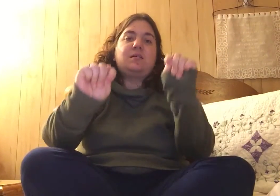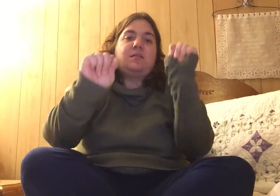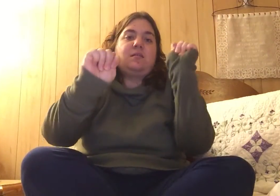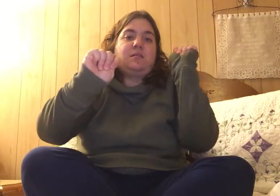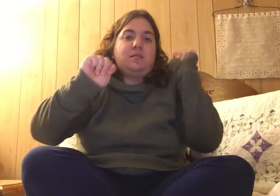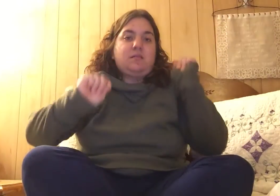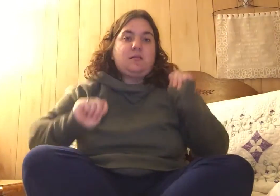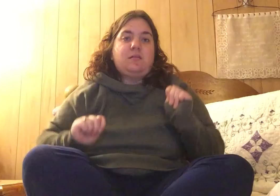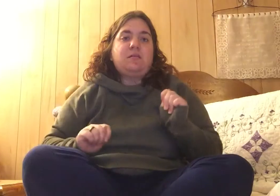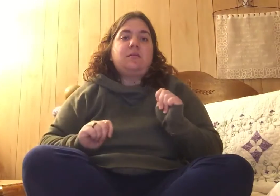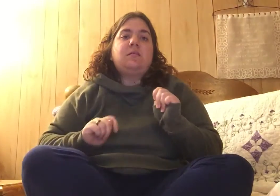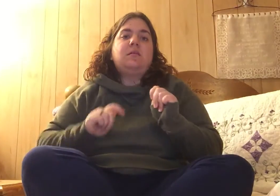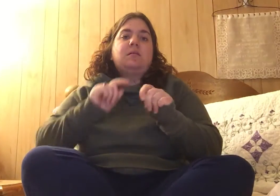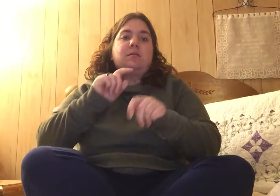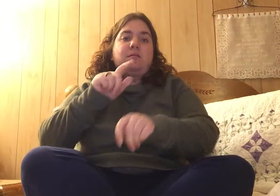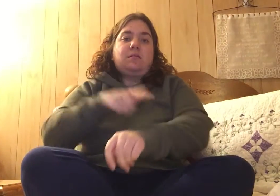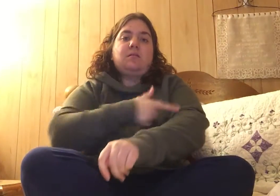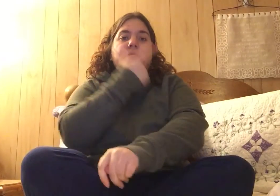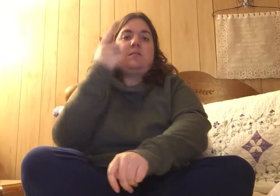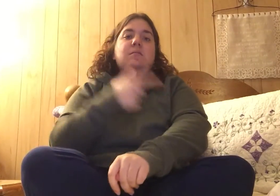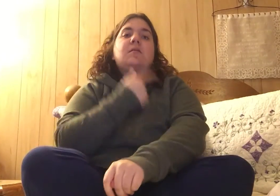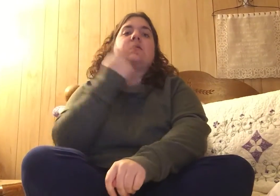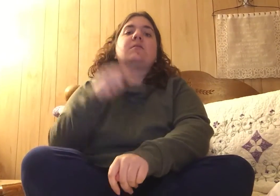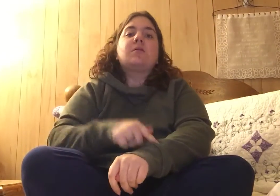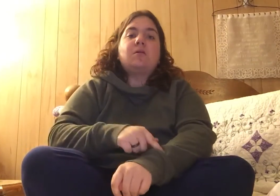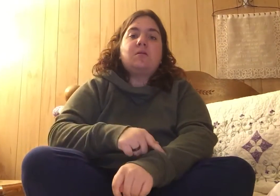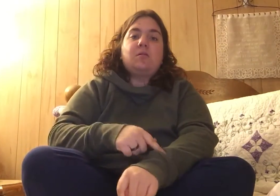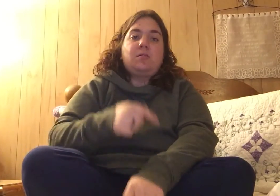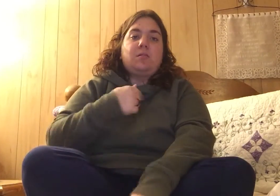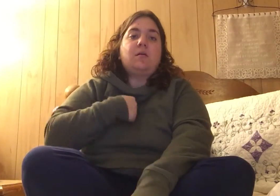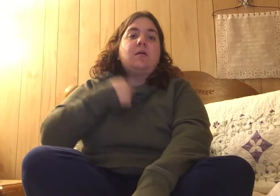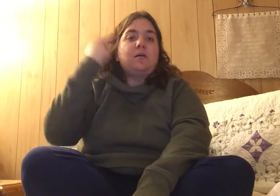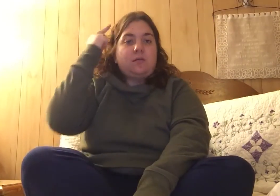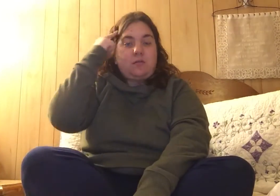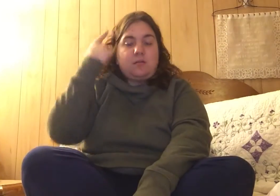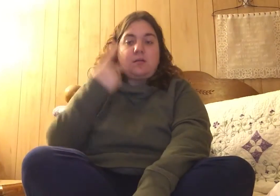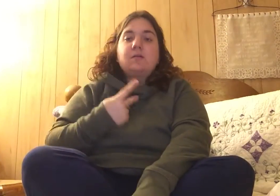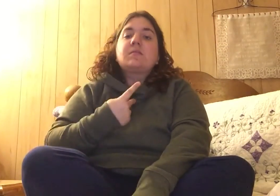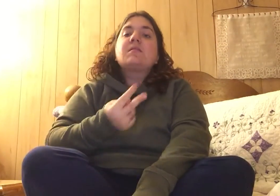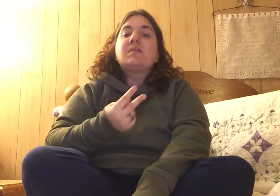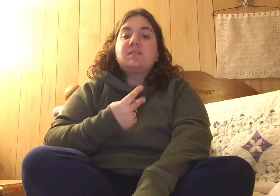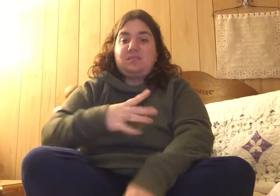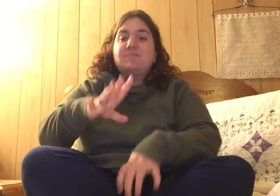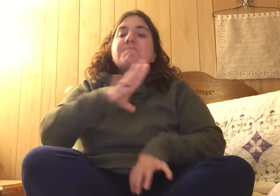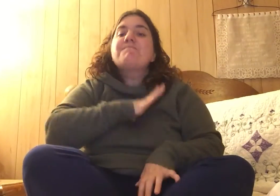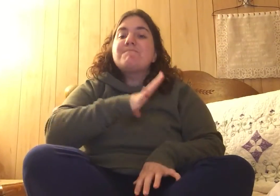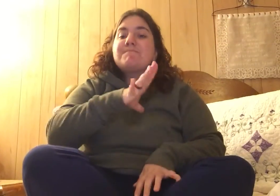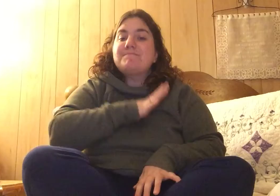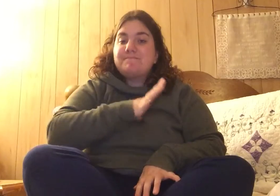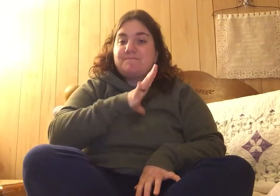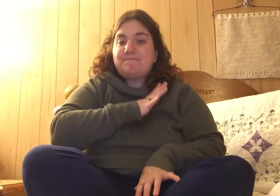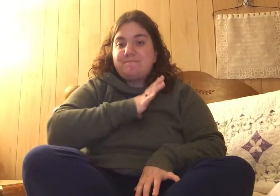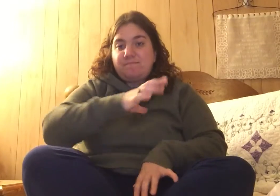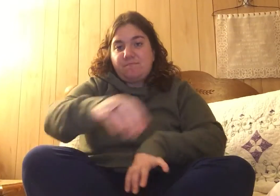But yet all along, I knew we'd be fine.